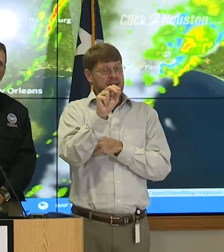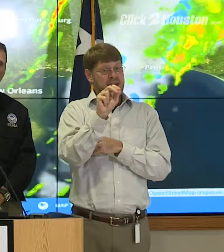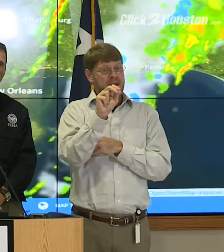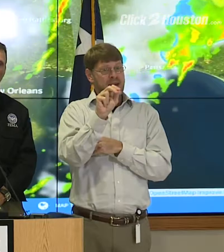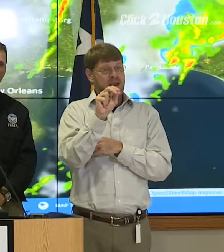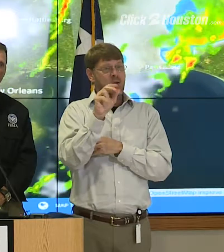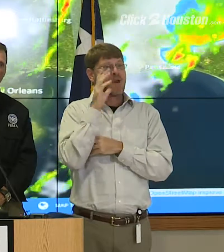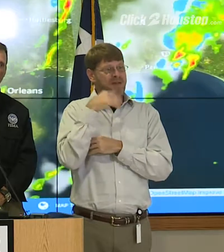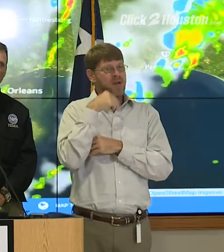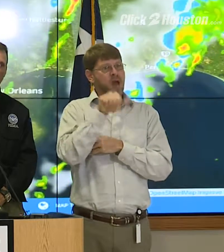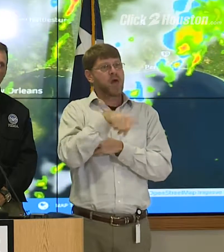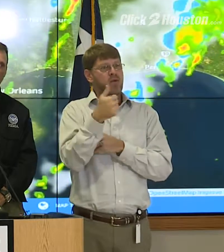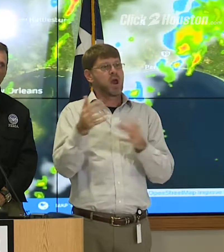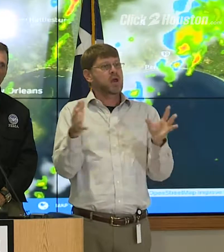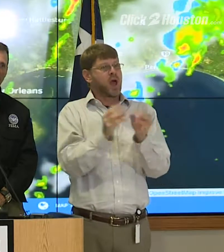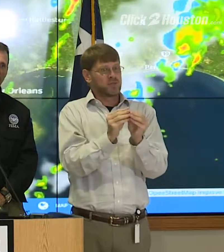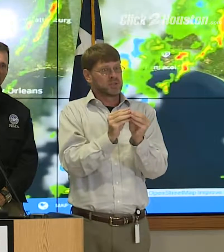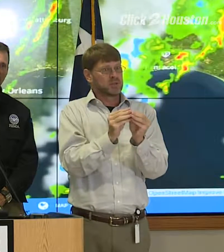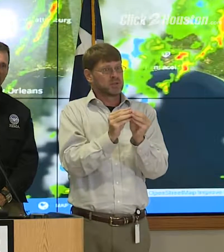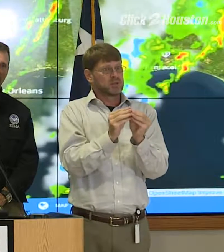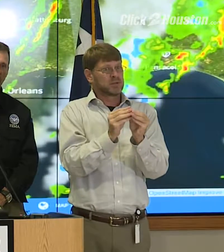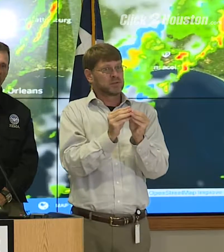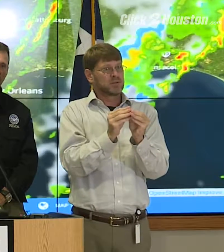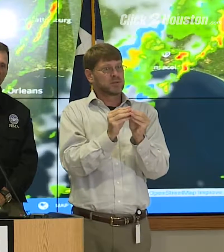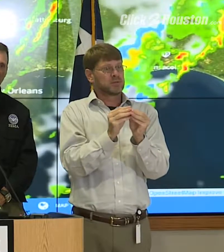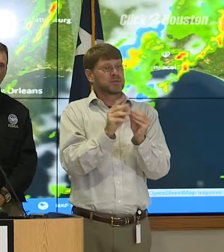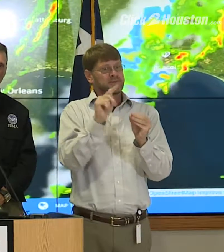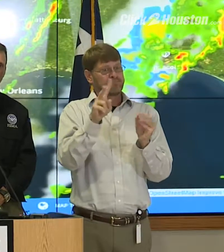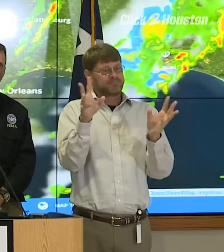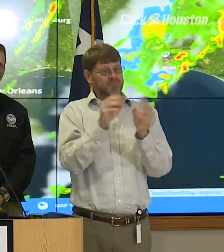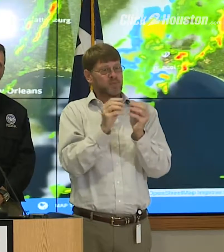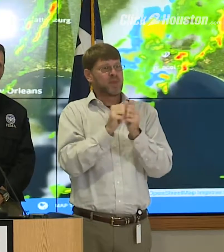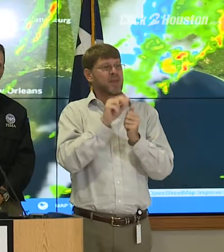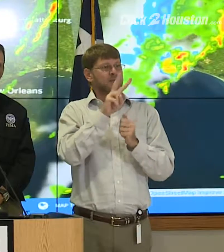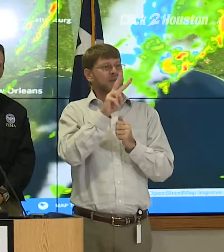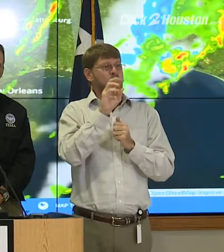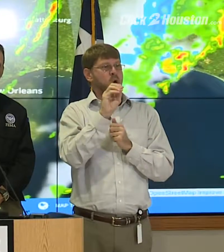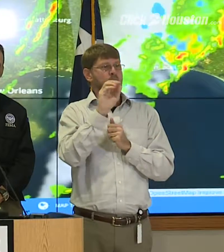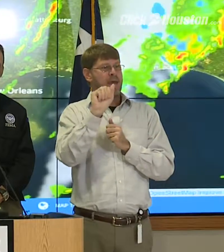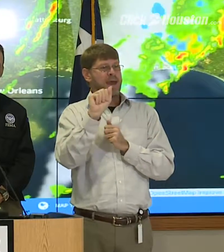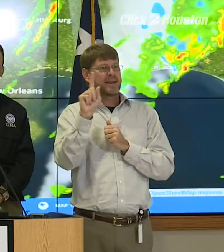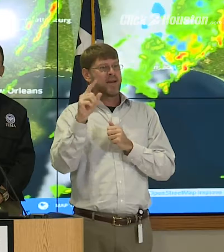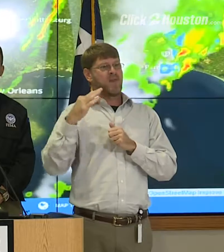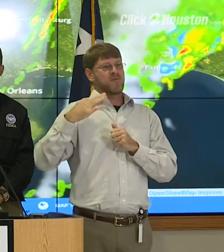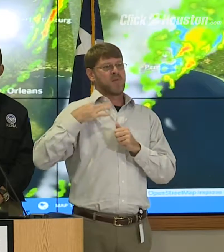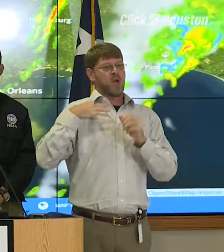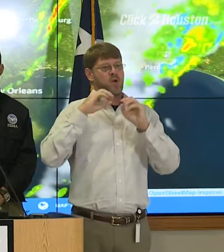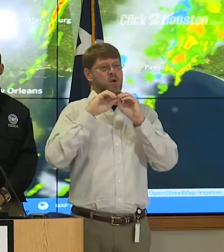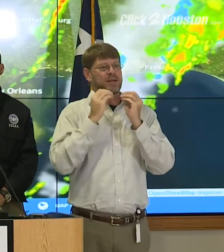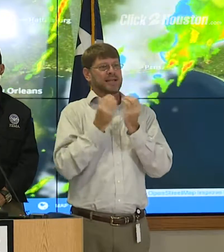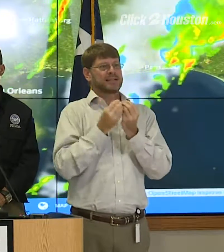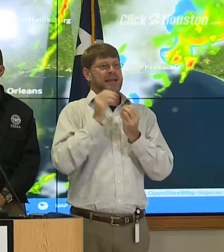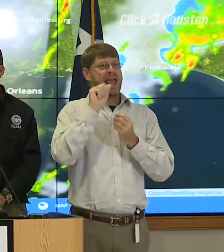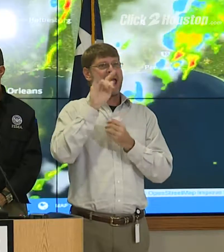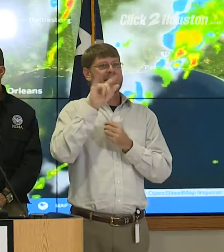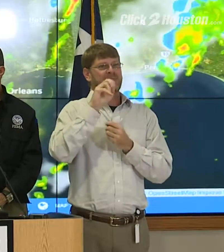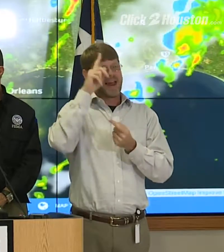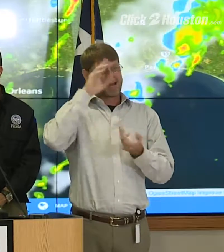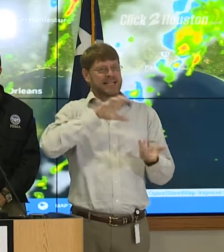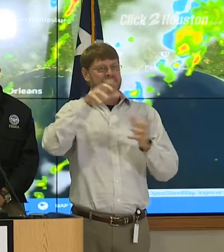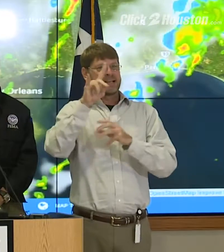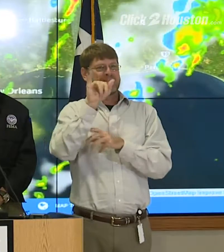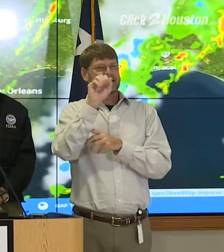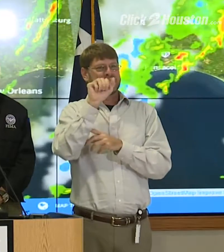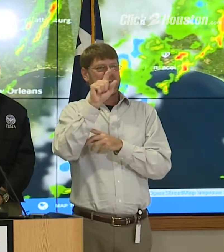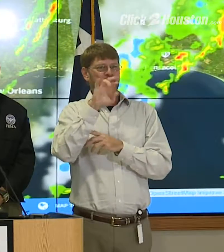there will be another press conference that will be by VOAD, the Voluntary Organizations Active in Disaster. And